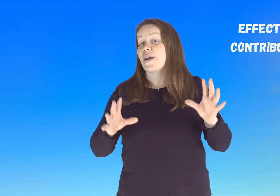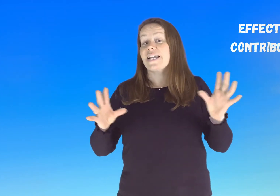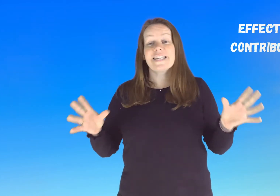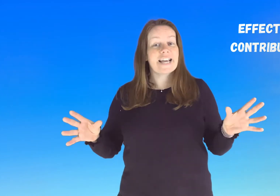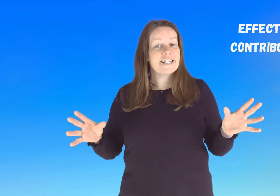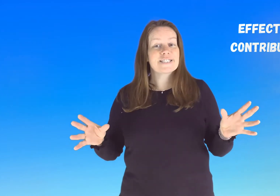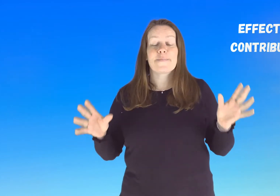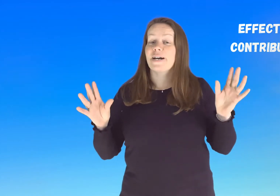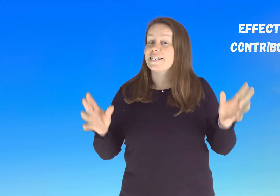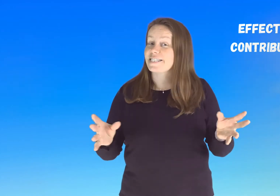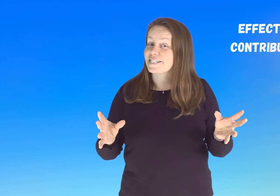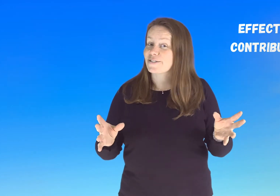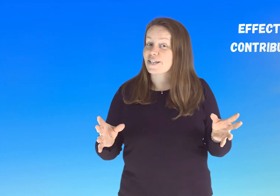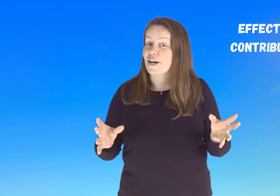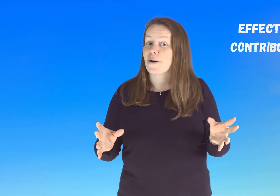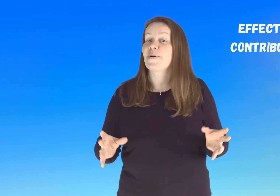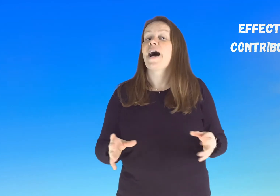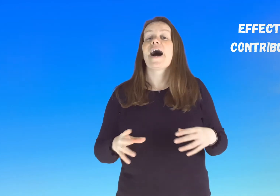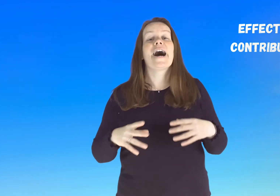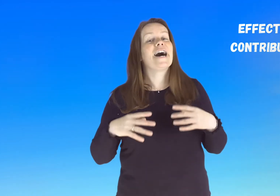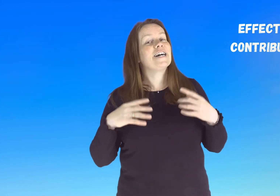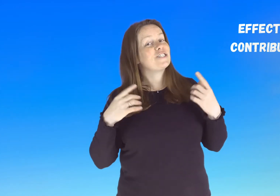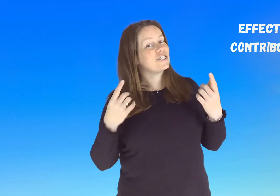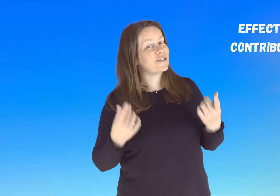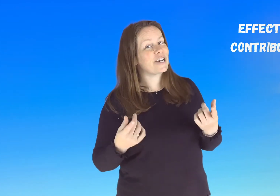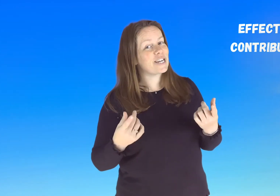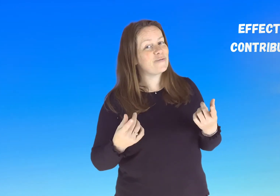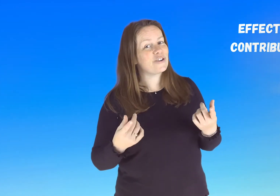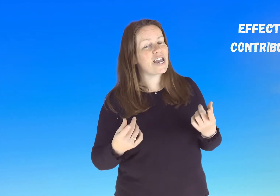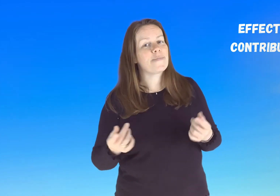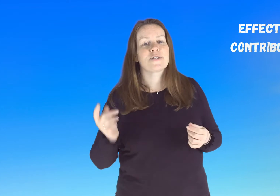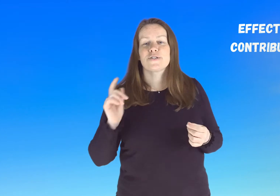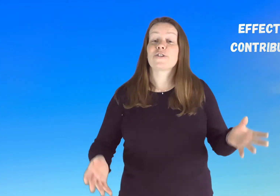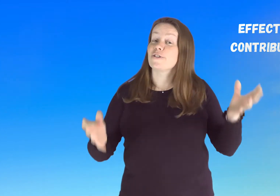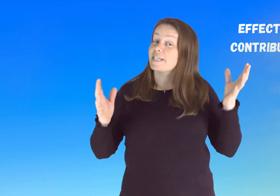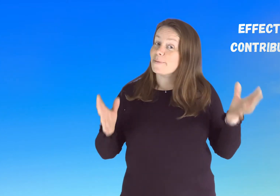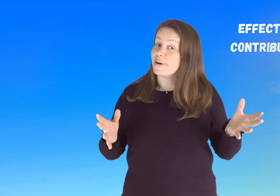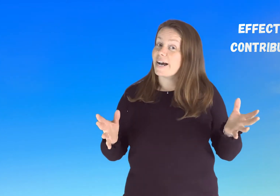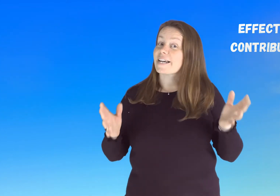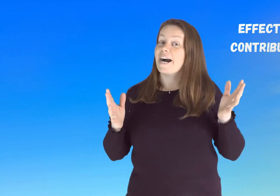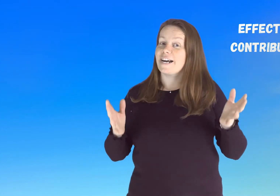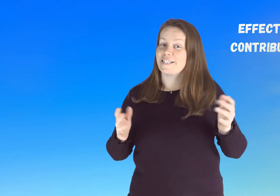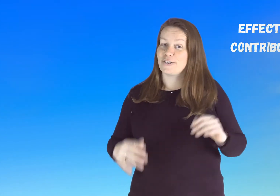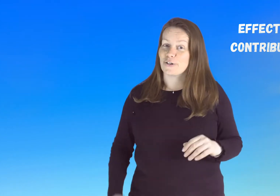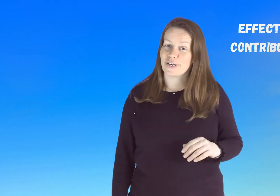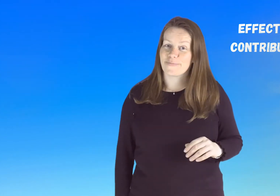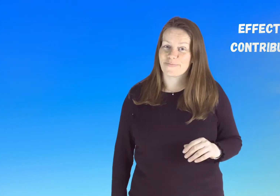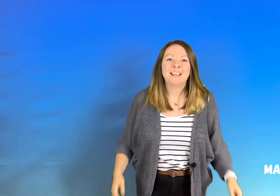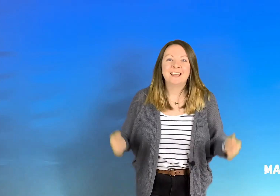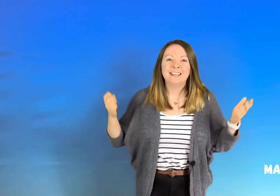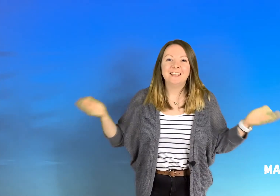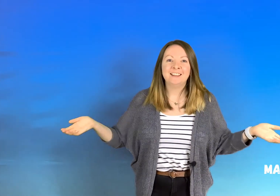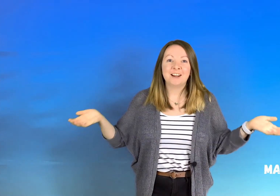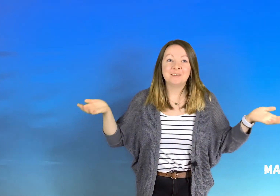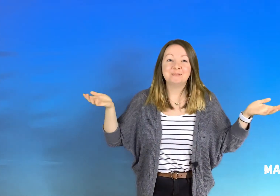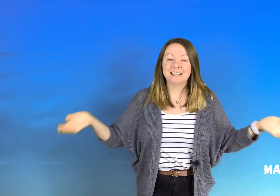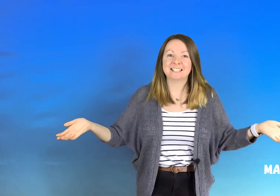anything else Madison is going to come and she's got a game for you so sit back and enjoy hey I'm Madison